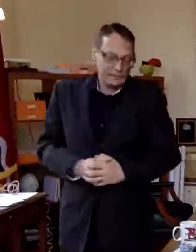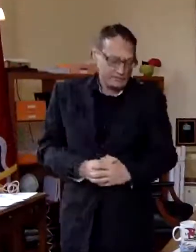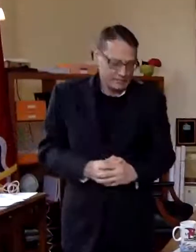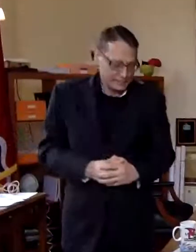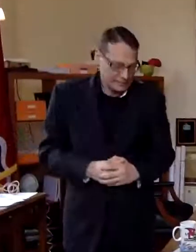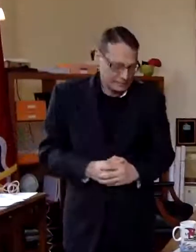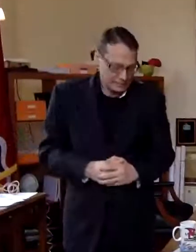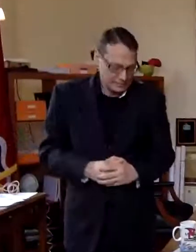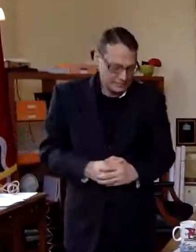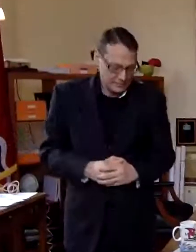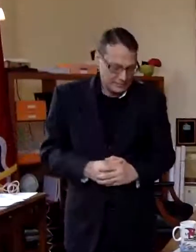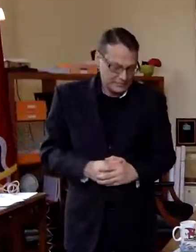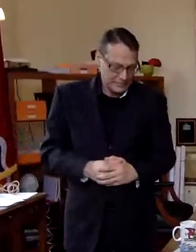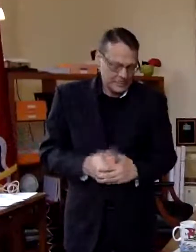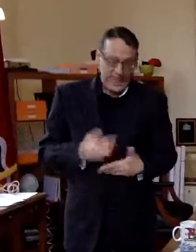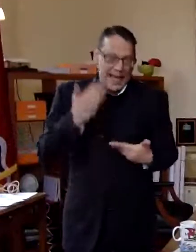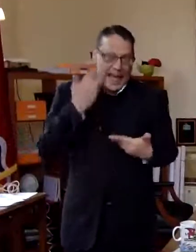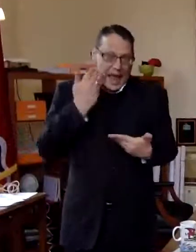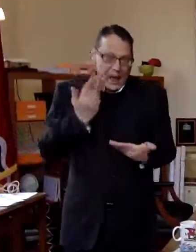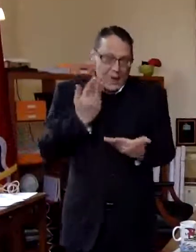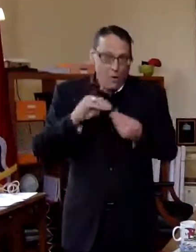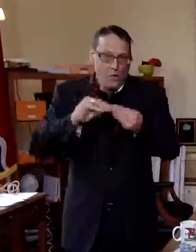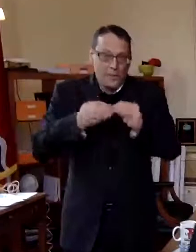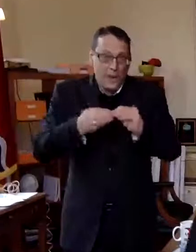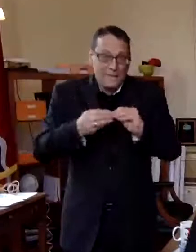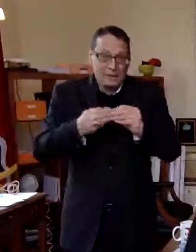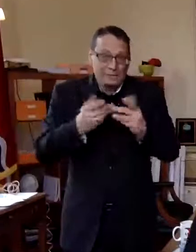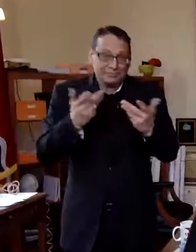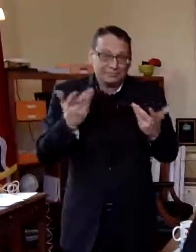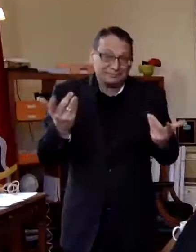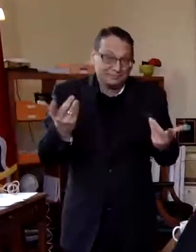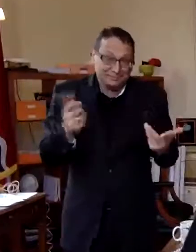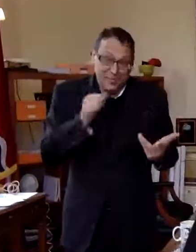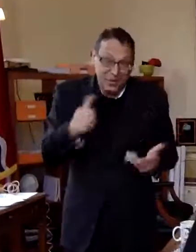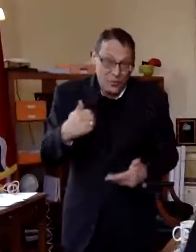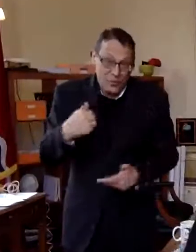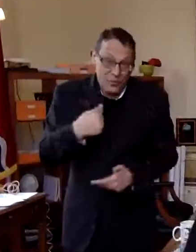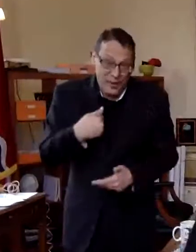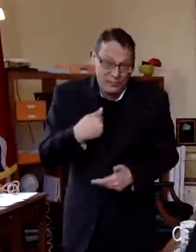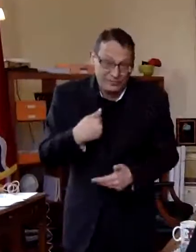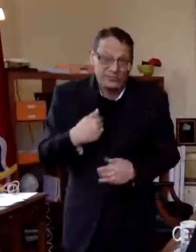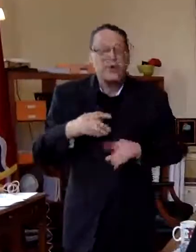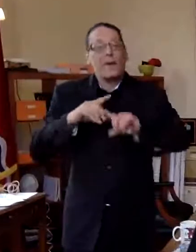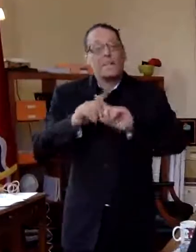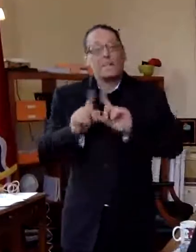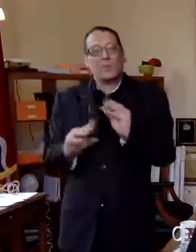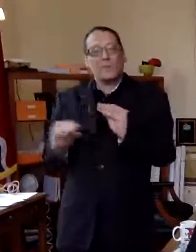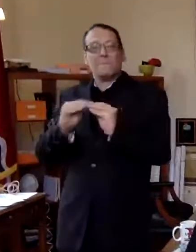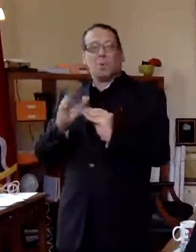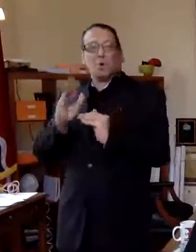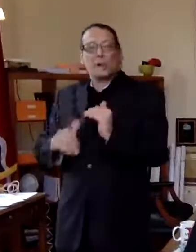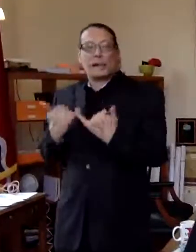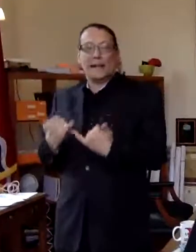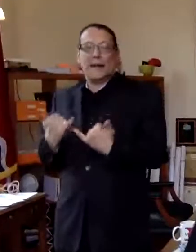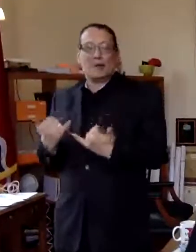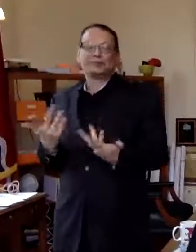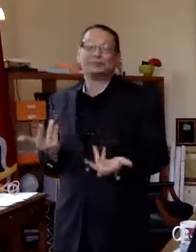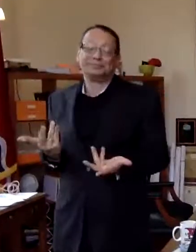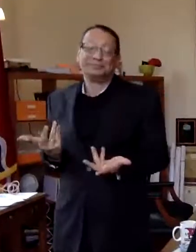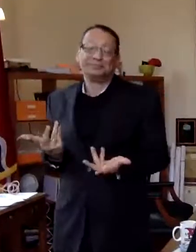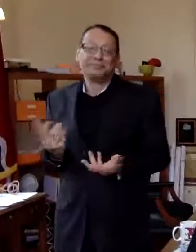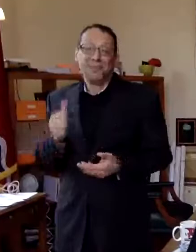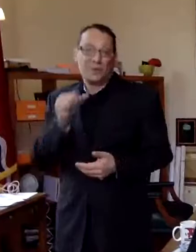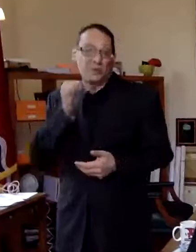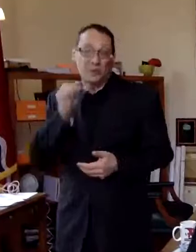i i don't know what that magic number is but certainly it is more than we have now we don't really have